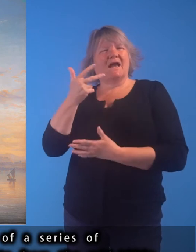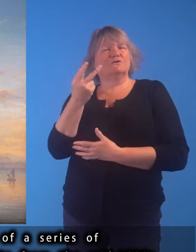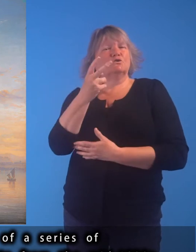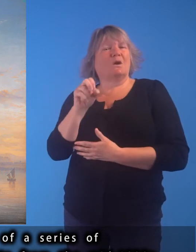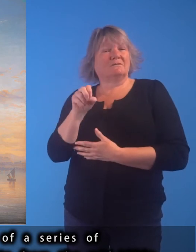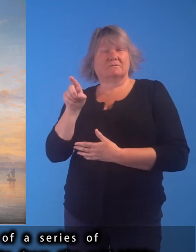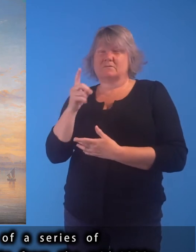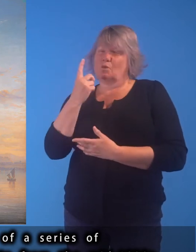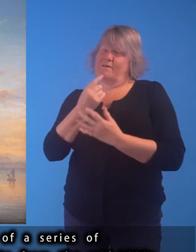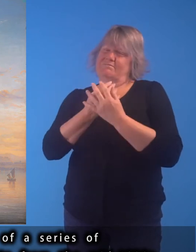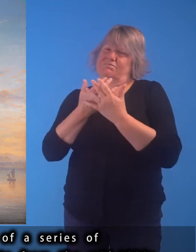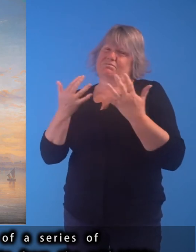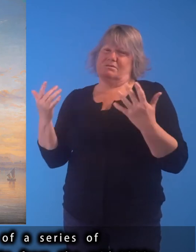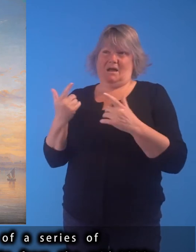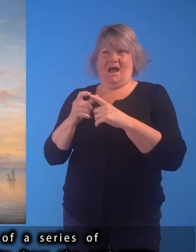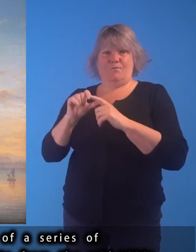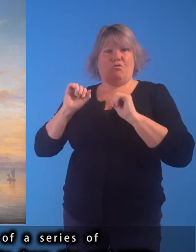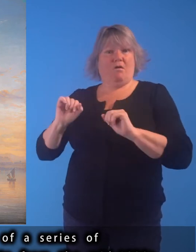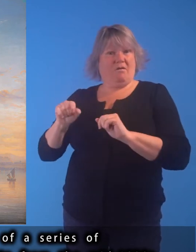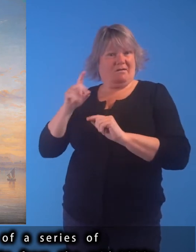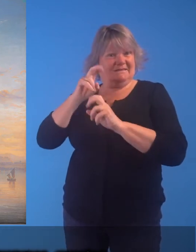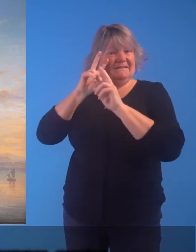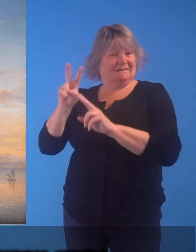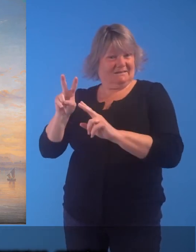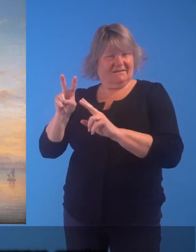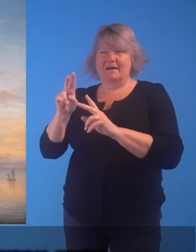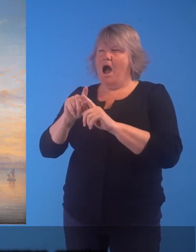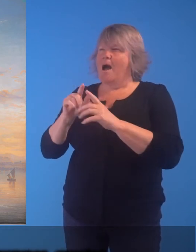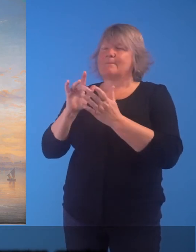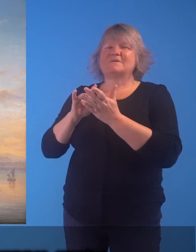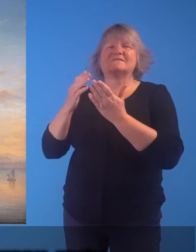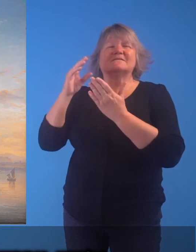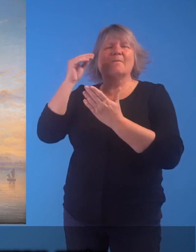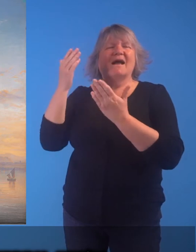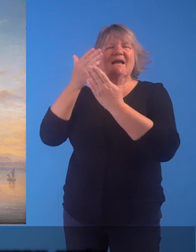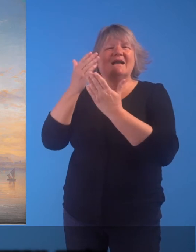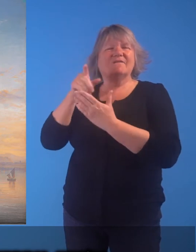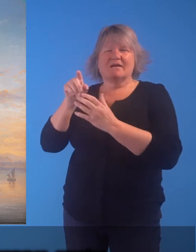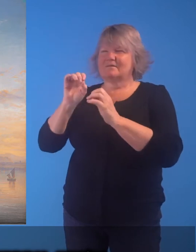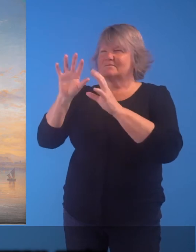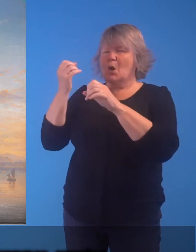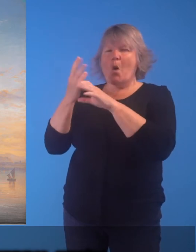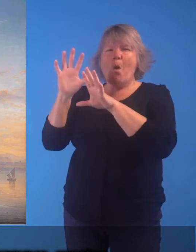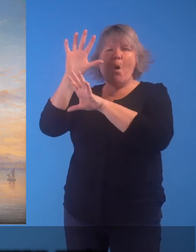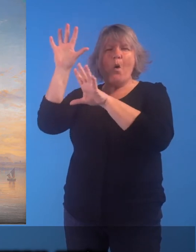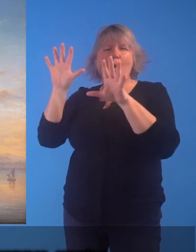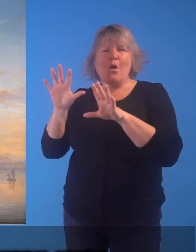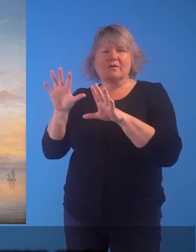of Edinburgh that date from the mid-1820s. bathed in the golden glow of a mid-summer evening.